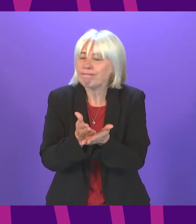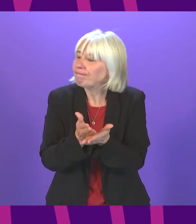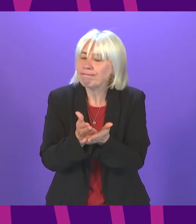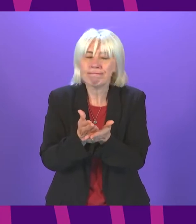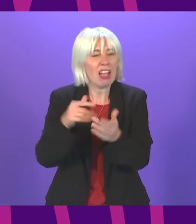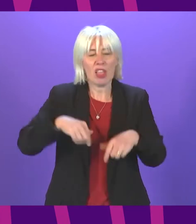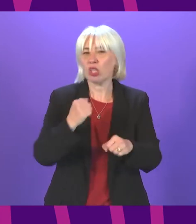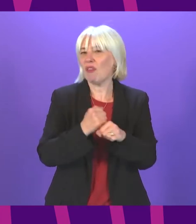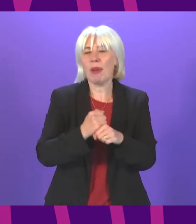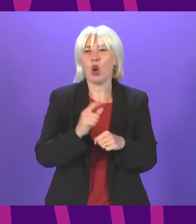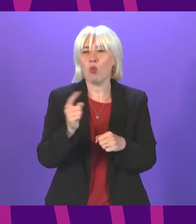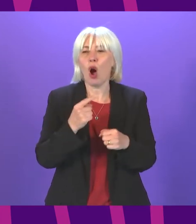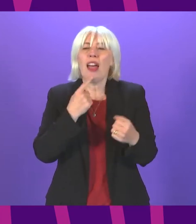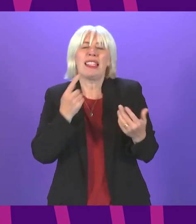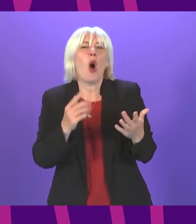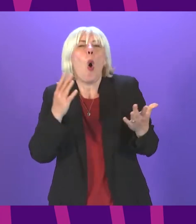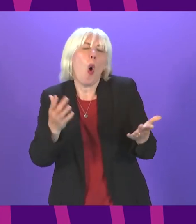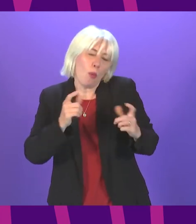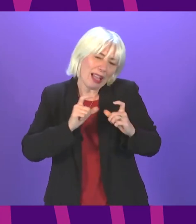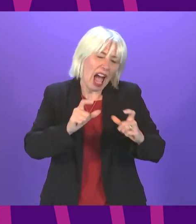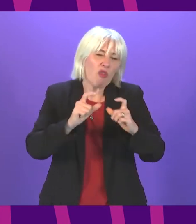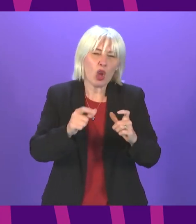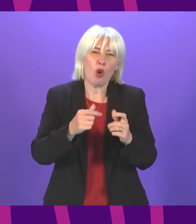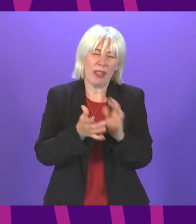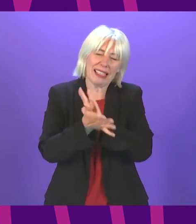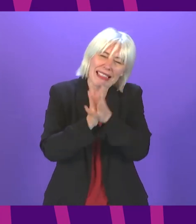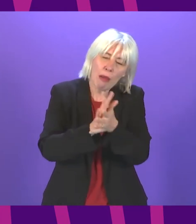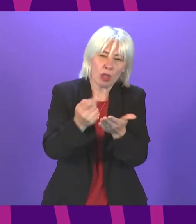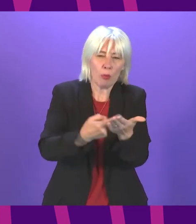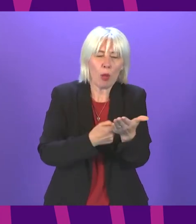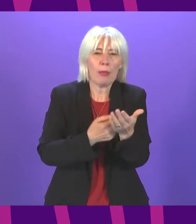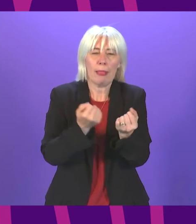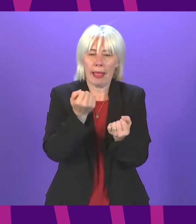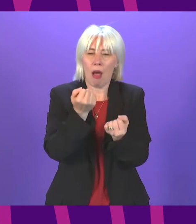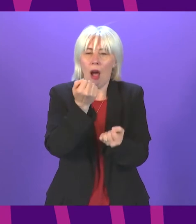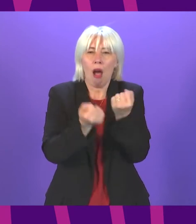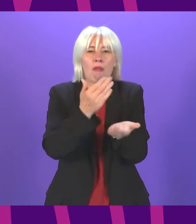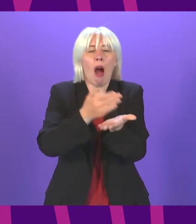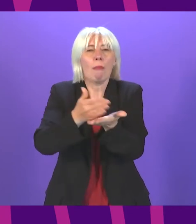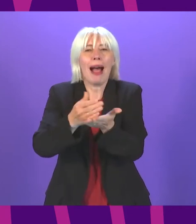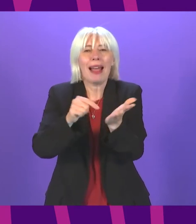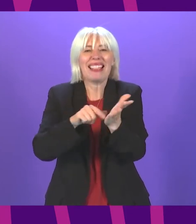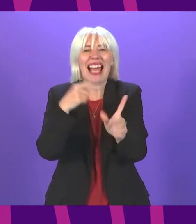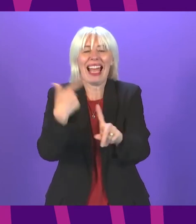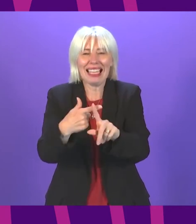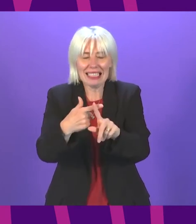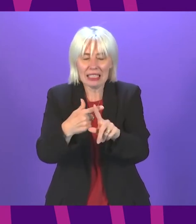from this government is the news that they're going to press ahead with damaging policies like the car park tax and the government is continuing to press ahead with